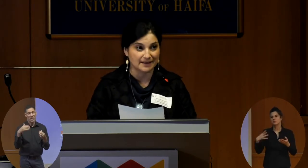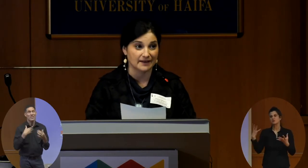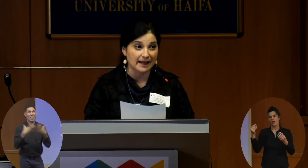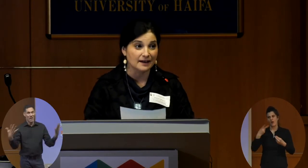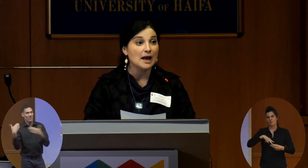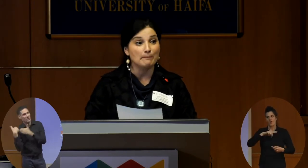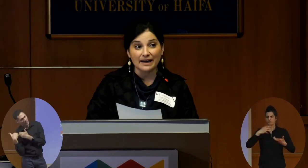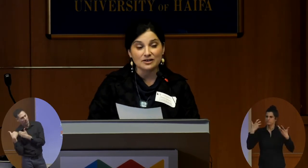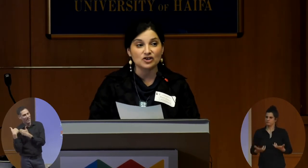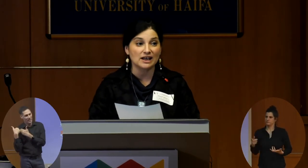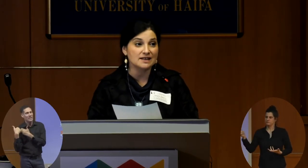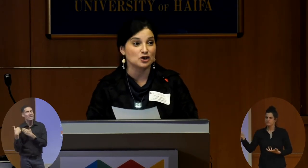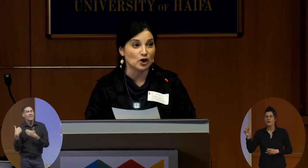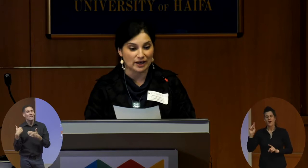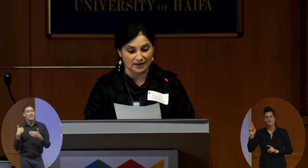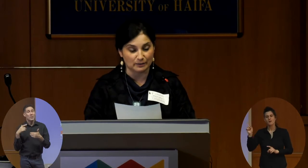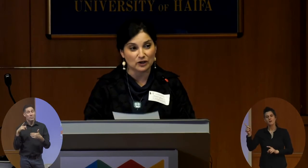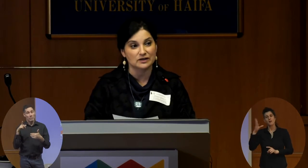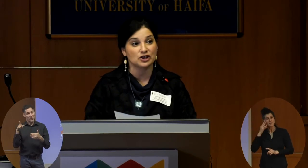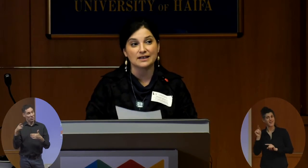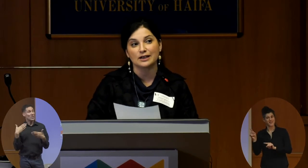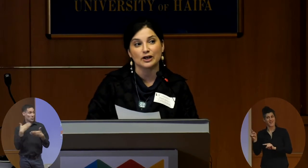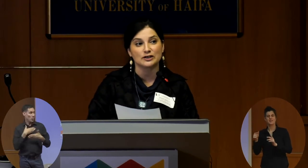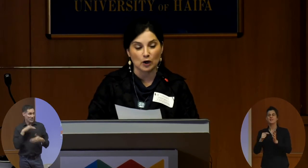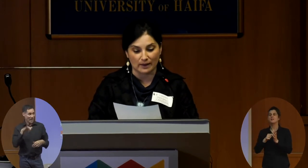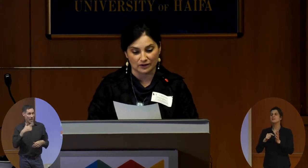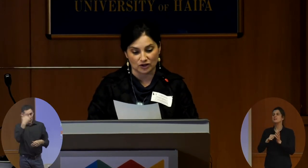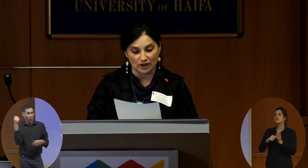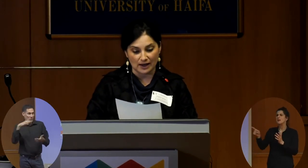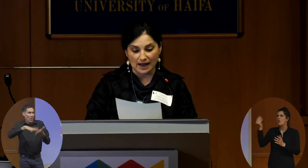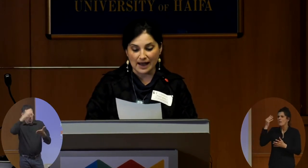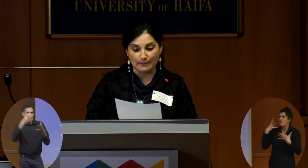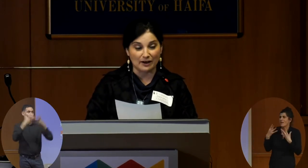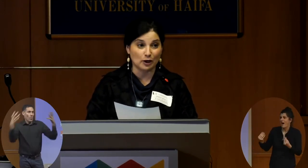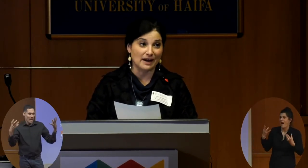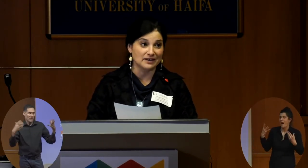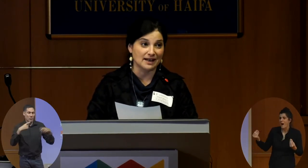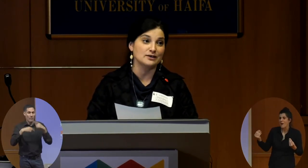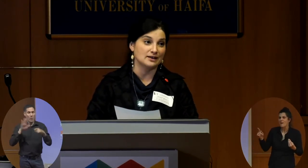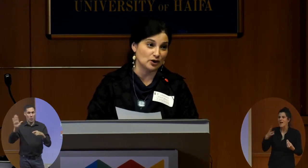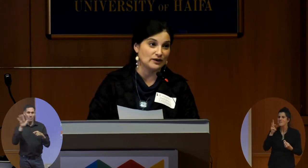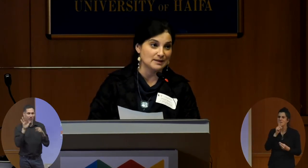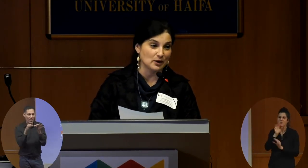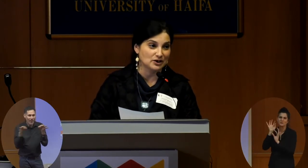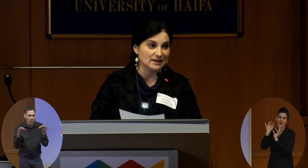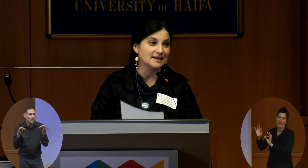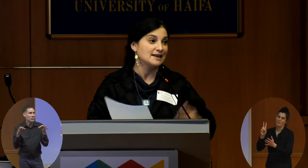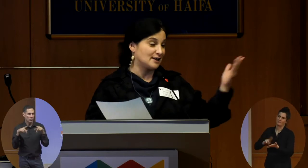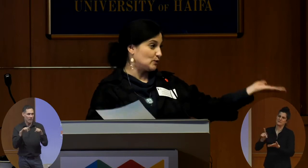there. But she's enjoying it because she's learning so much about her mother tongue during this project. So,